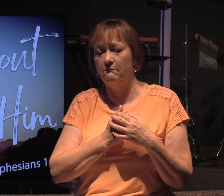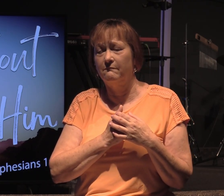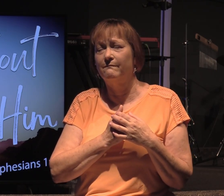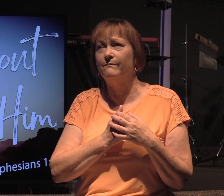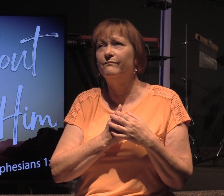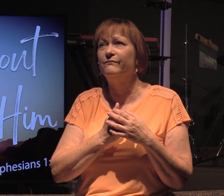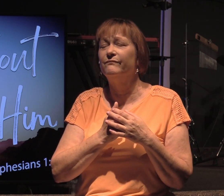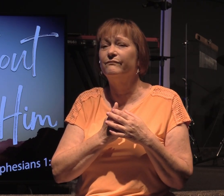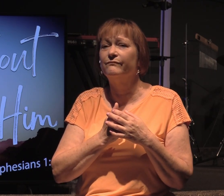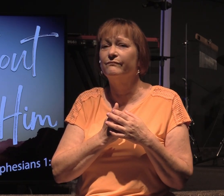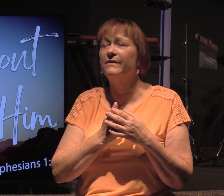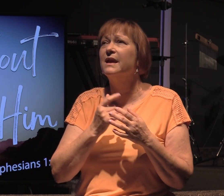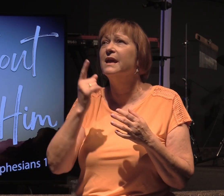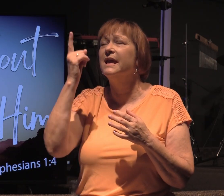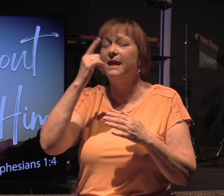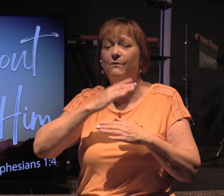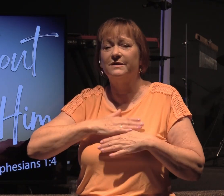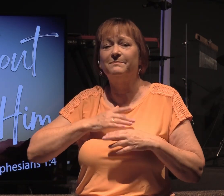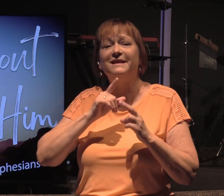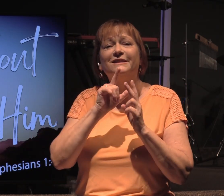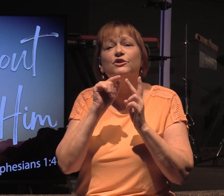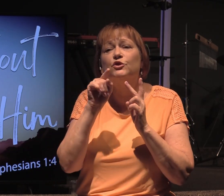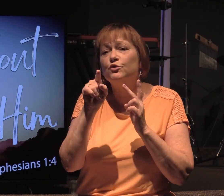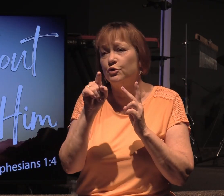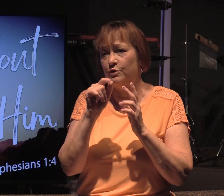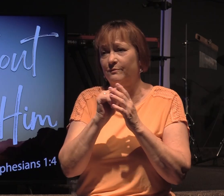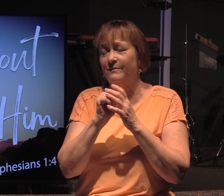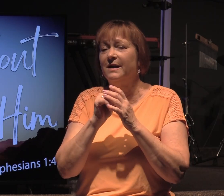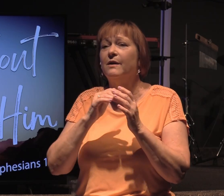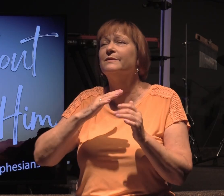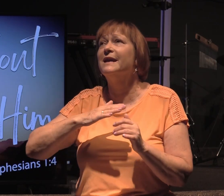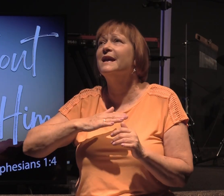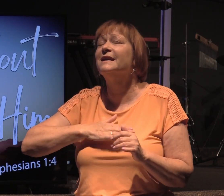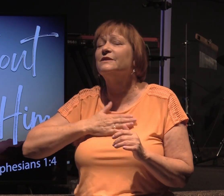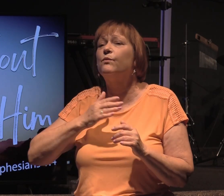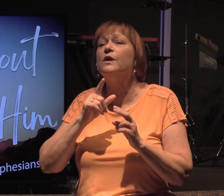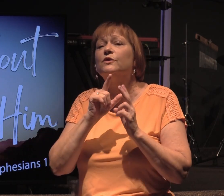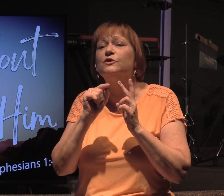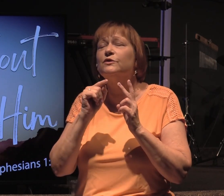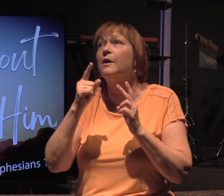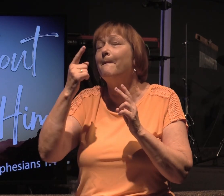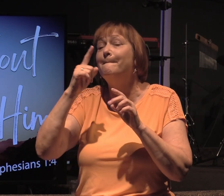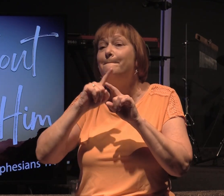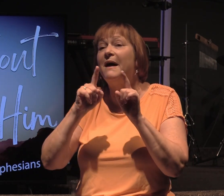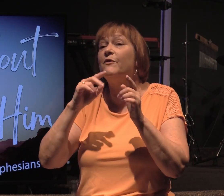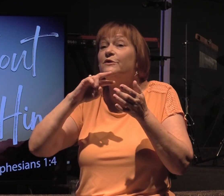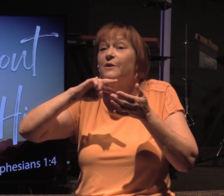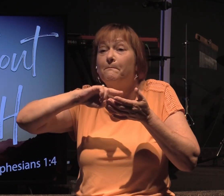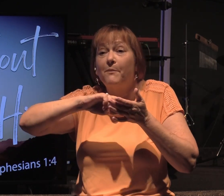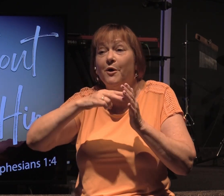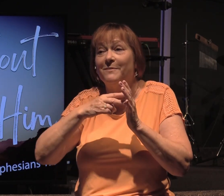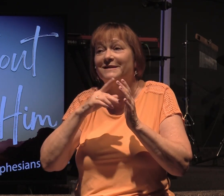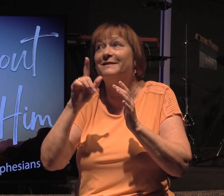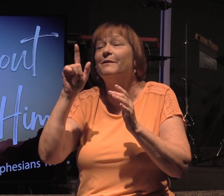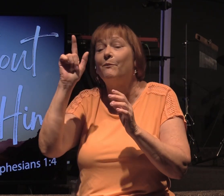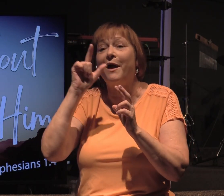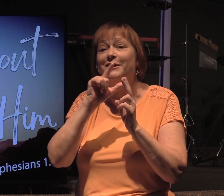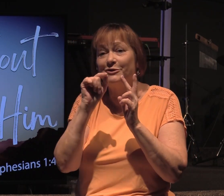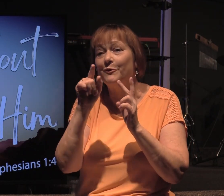He was pleased to choose you. was his will to choose you. But there's a purpose in his choice.